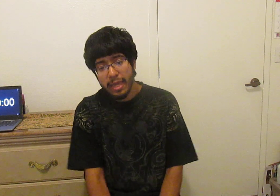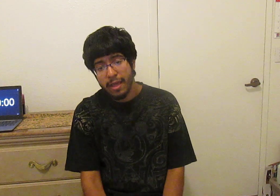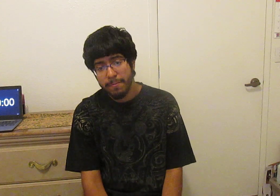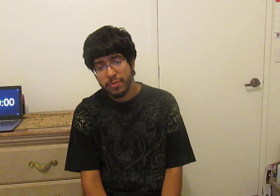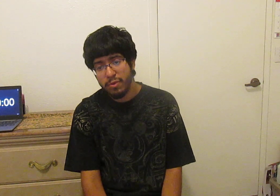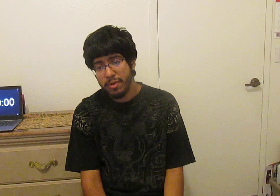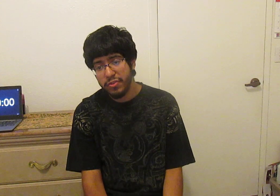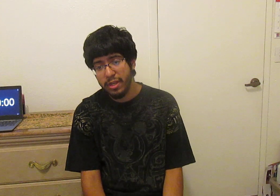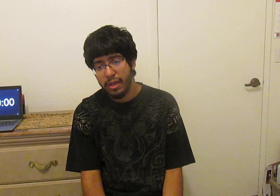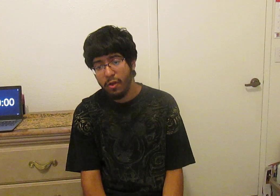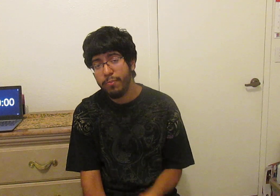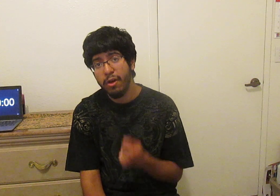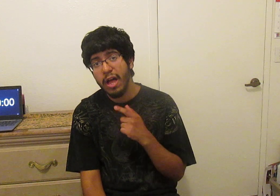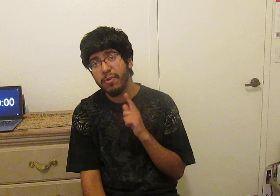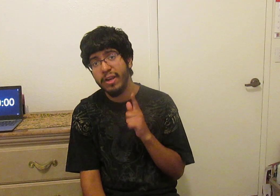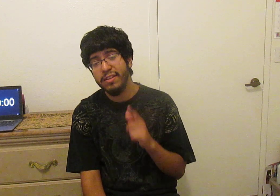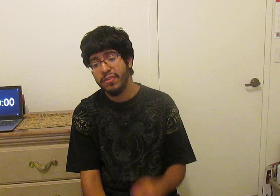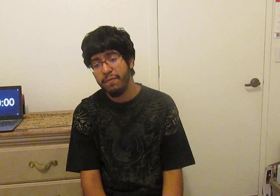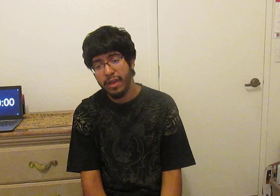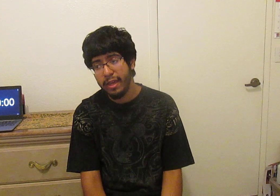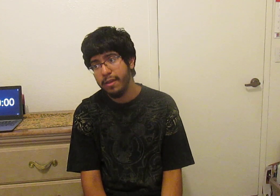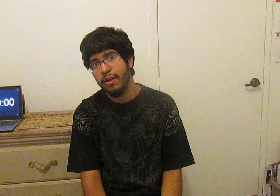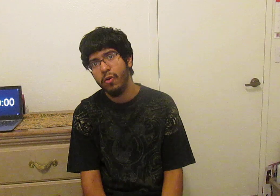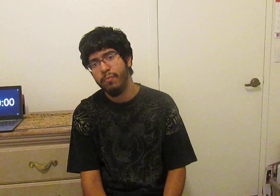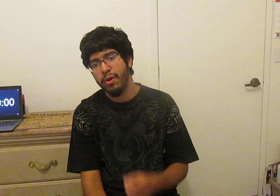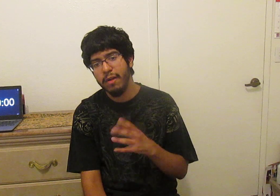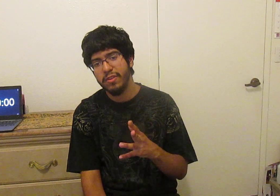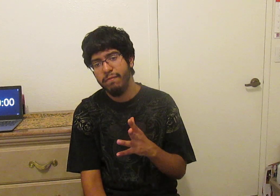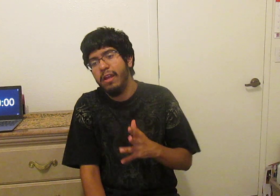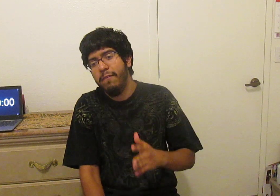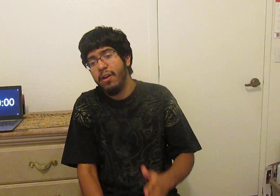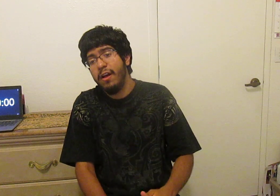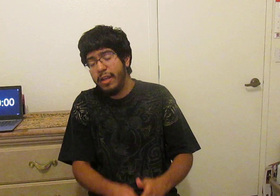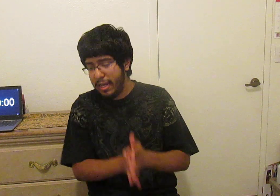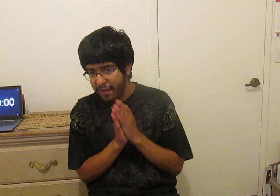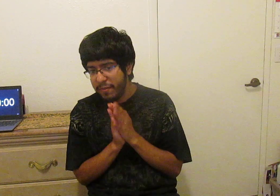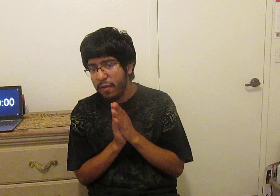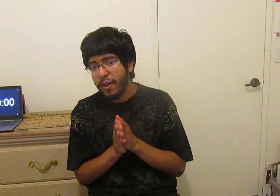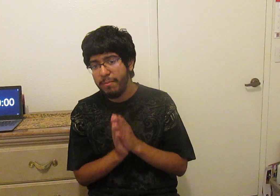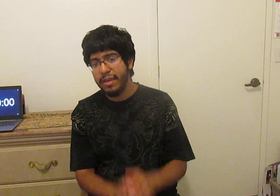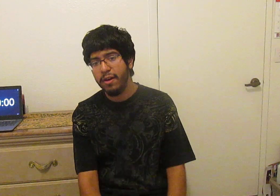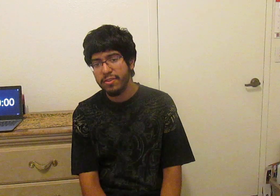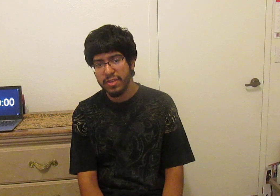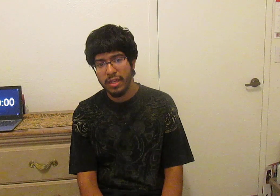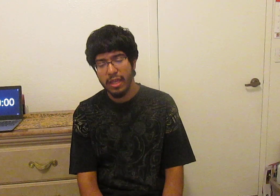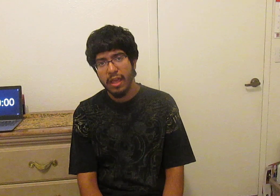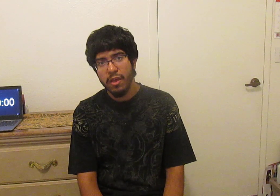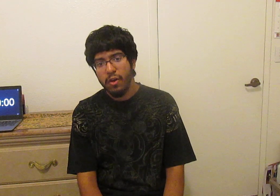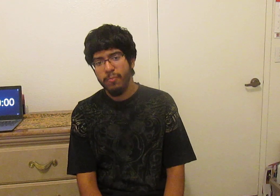yeah that's pretty much it hope y'all have a great and safe day hope y'all have a safe day and if y'all and if any of y'all make content hope